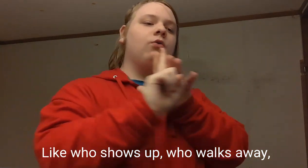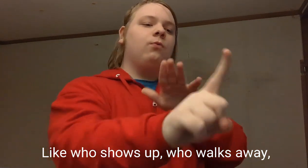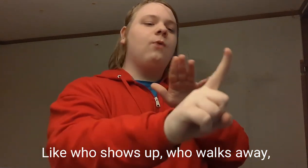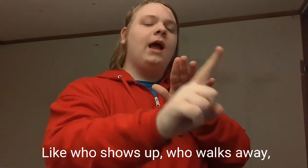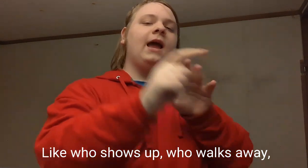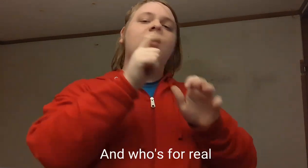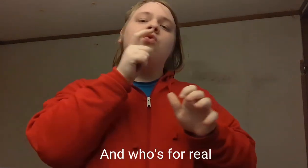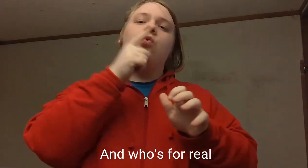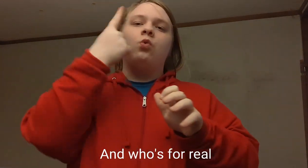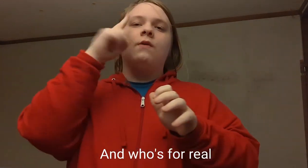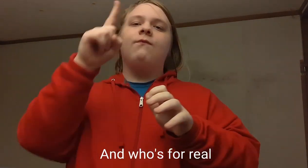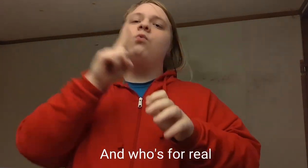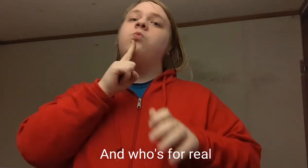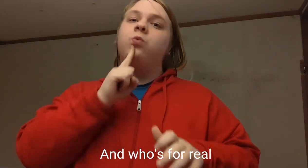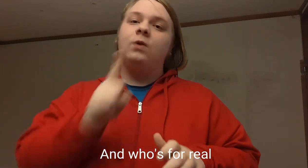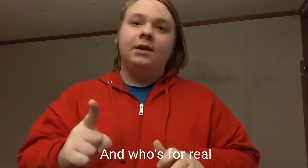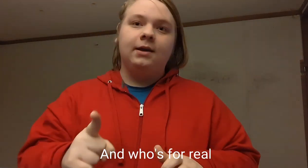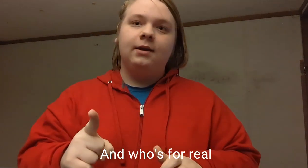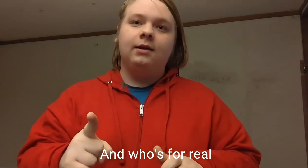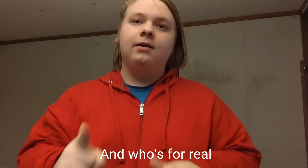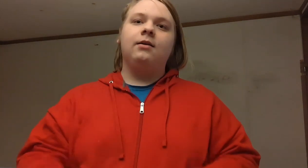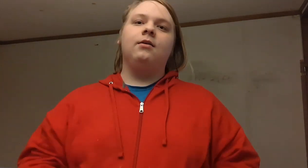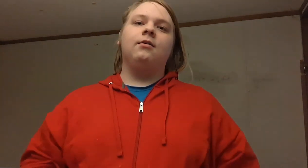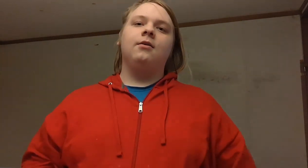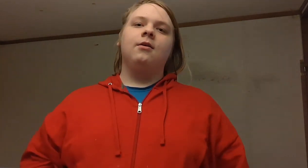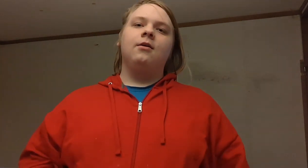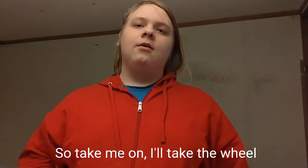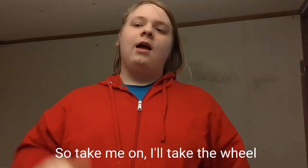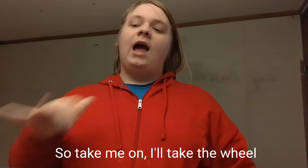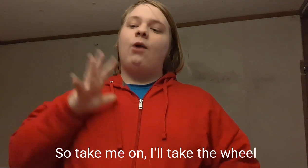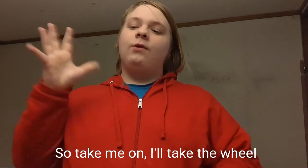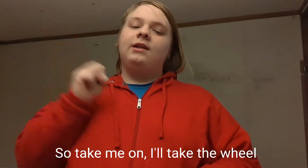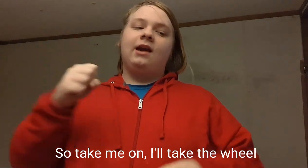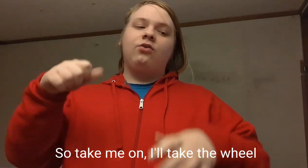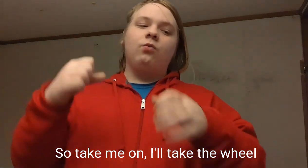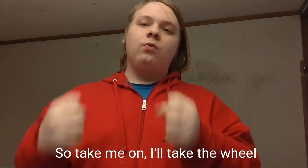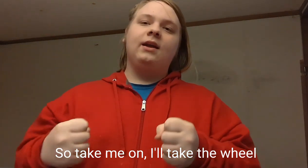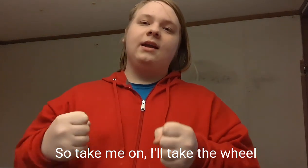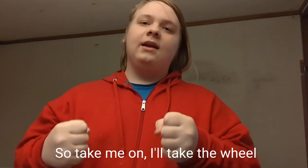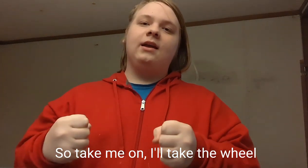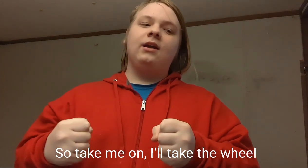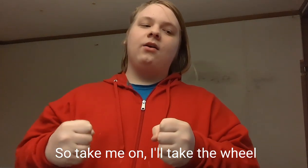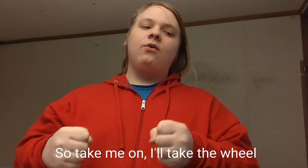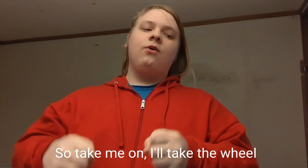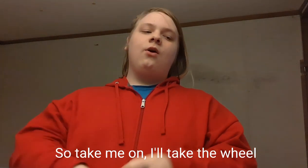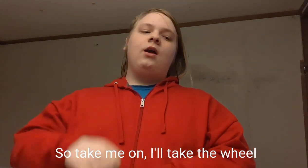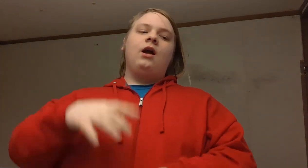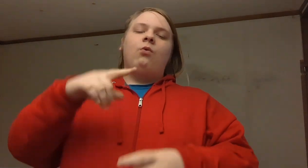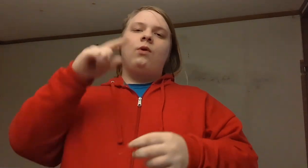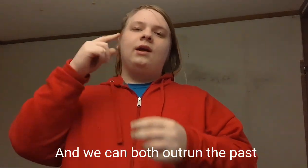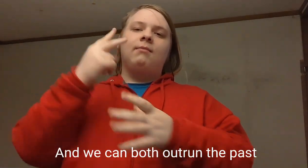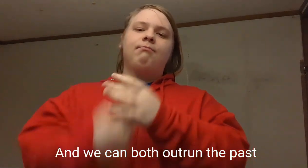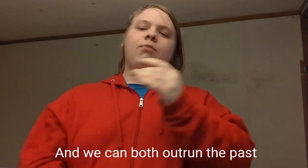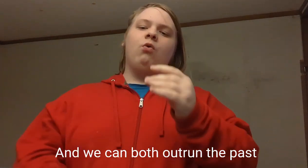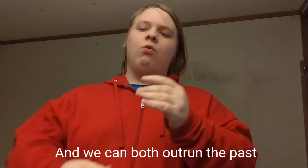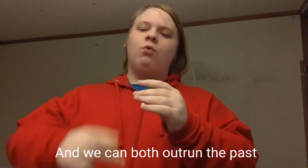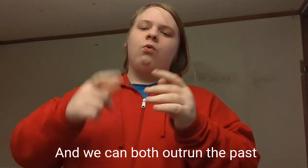and who's for real So take me on, I'll take the wheel And we can both outrun the